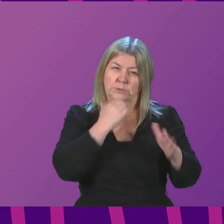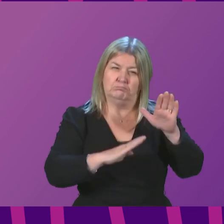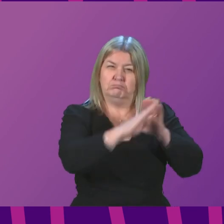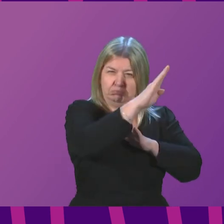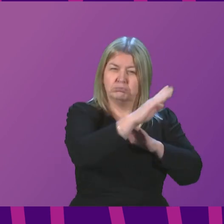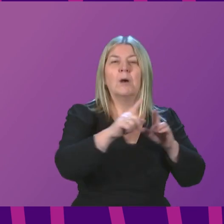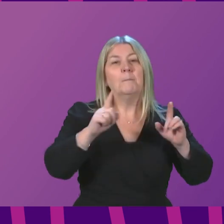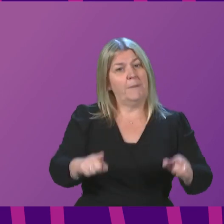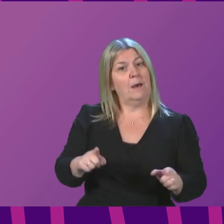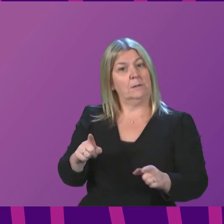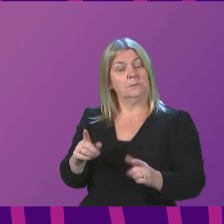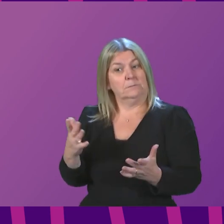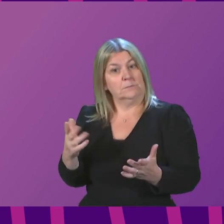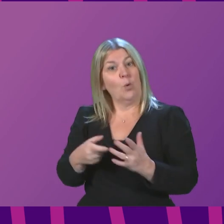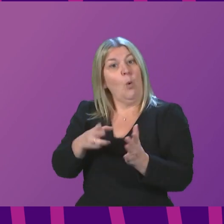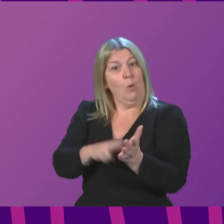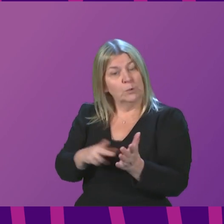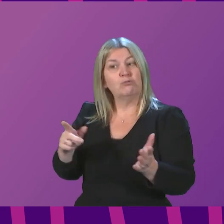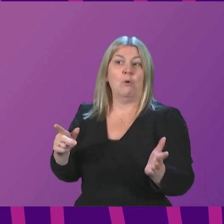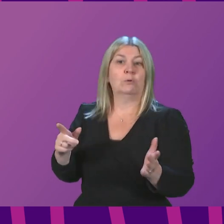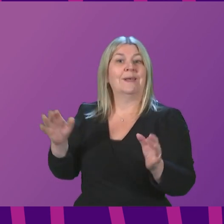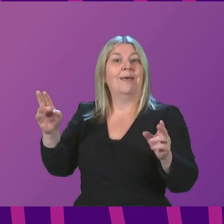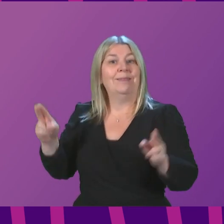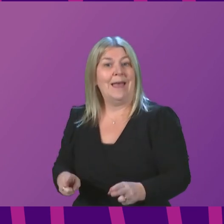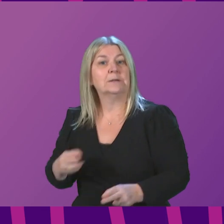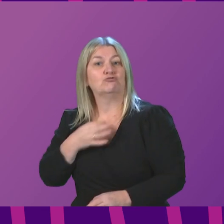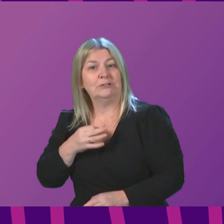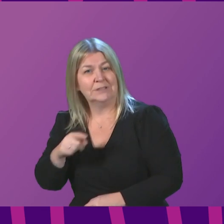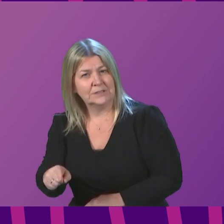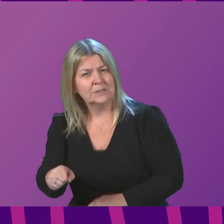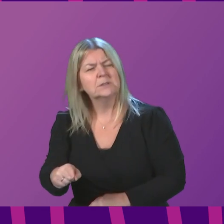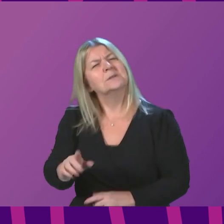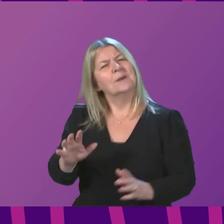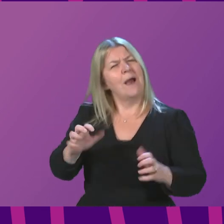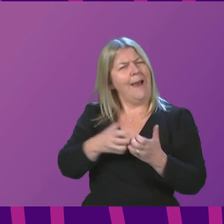the conclusions of this study informed and shaped the government's COVID strategy, First Minister?